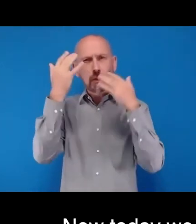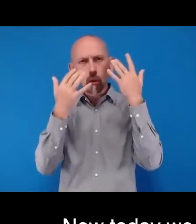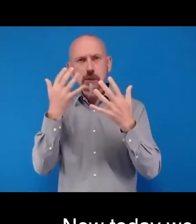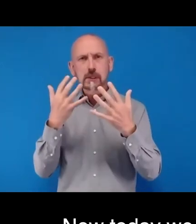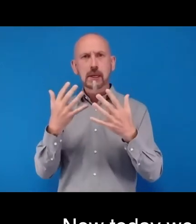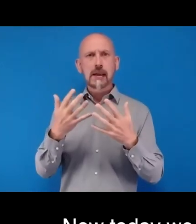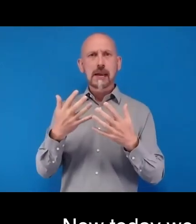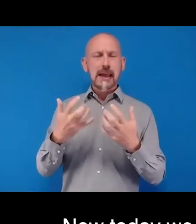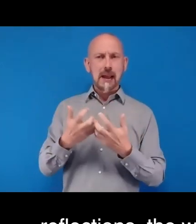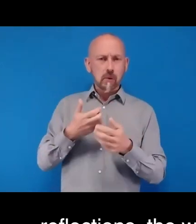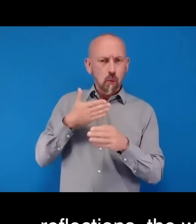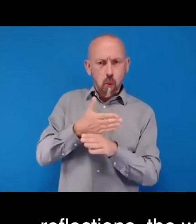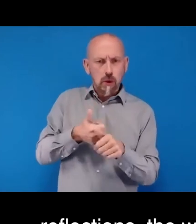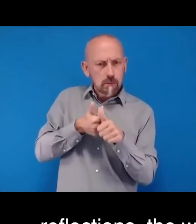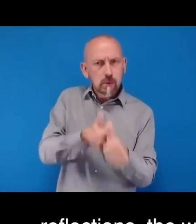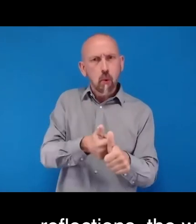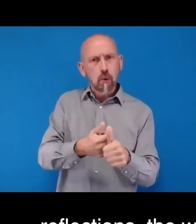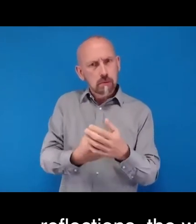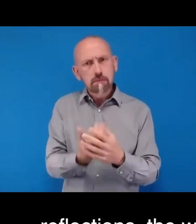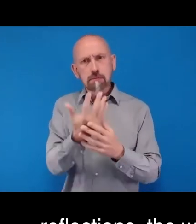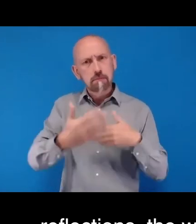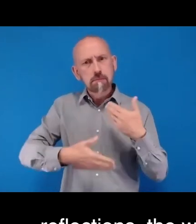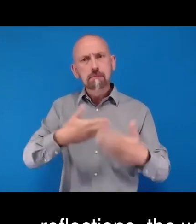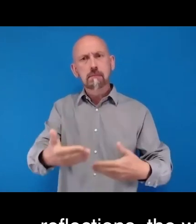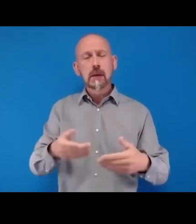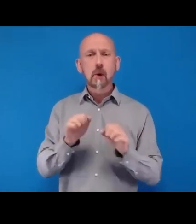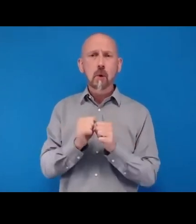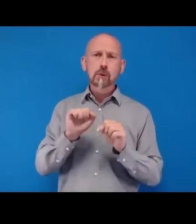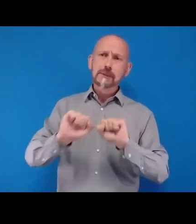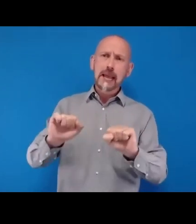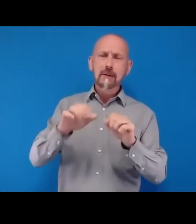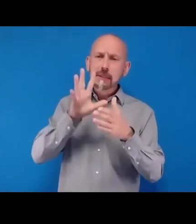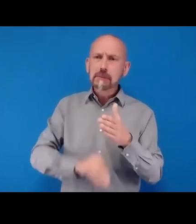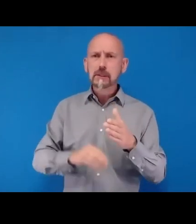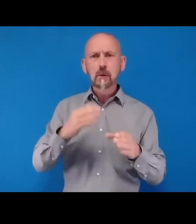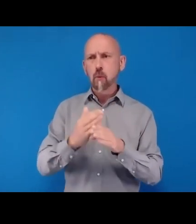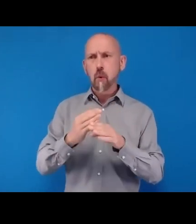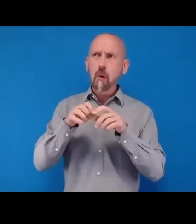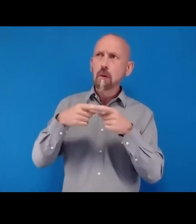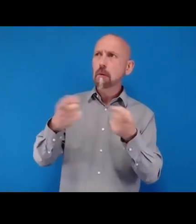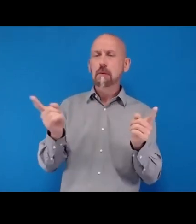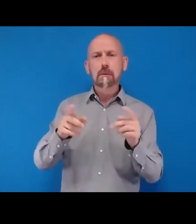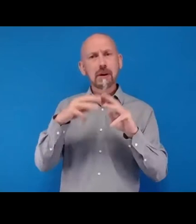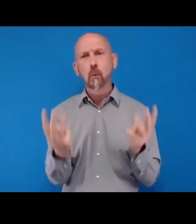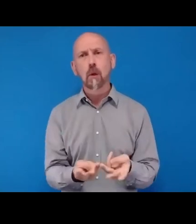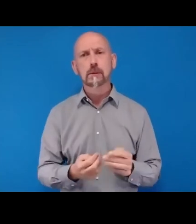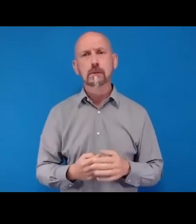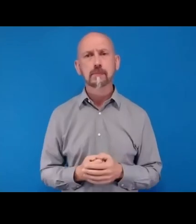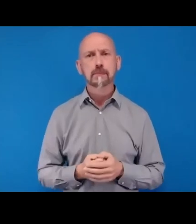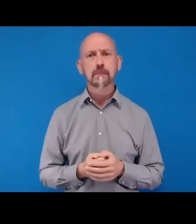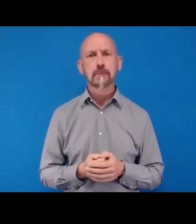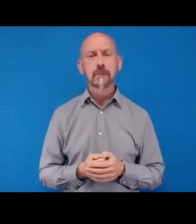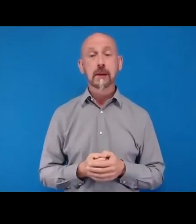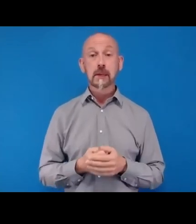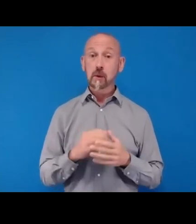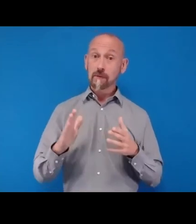forward and experiences of work underway on the ground. So to get us started, it is my distinct